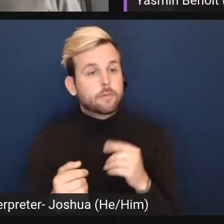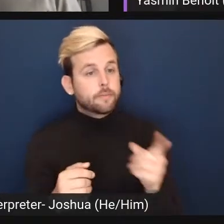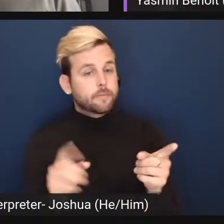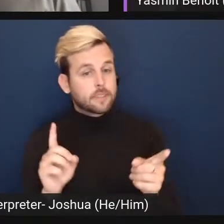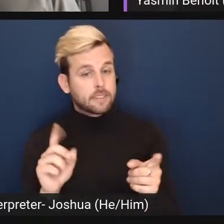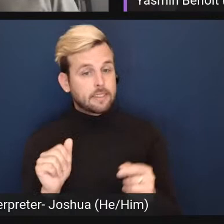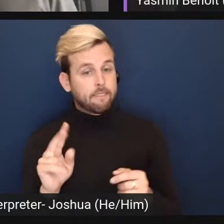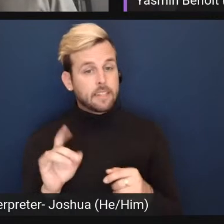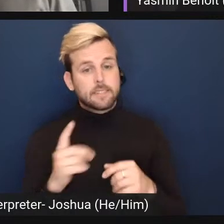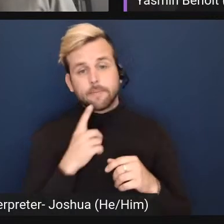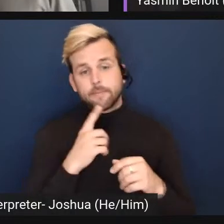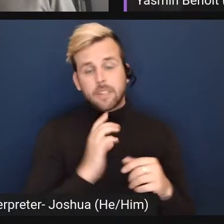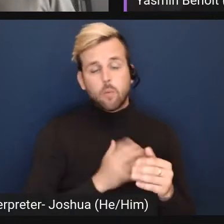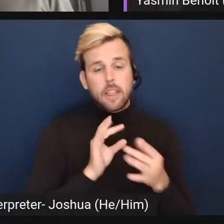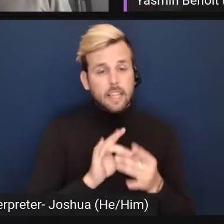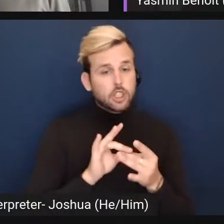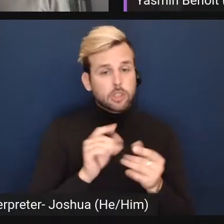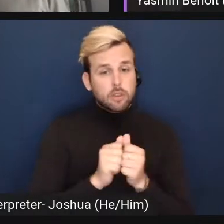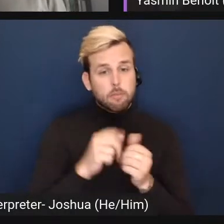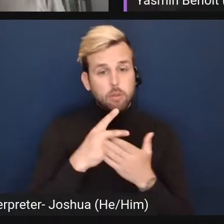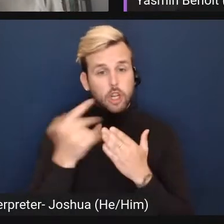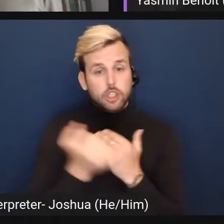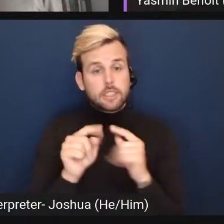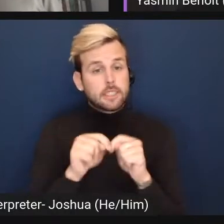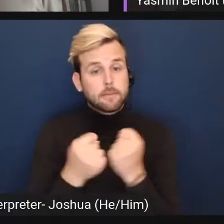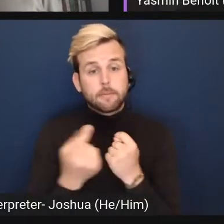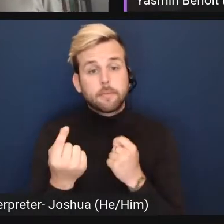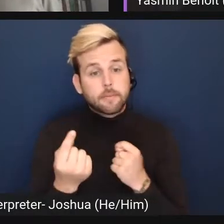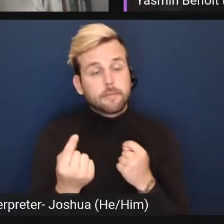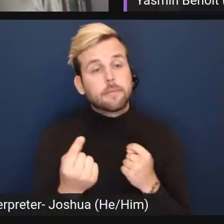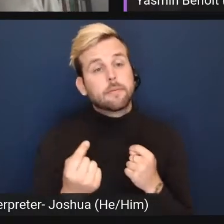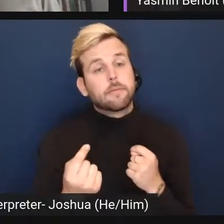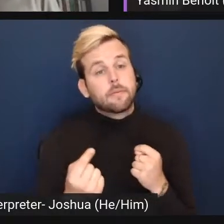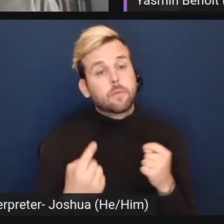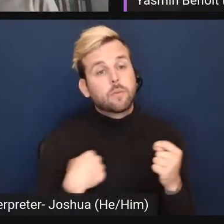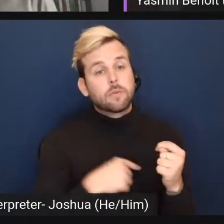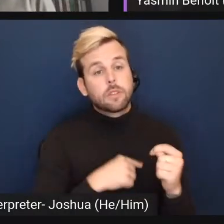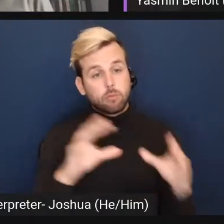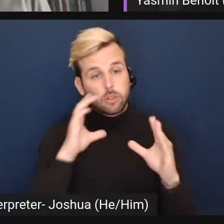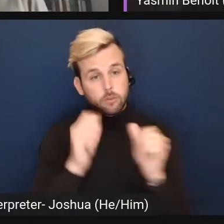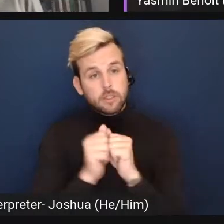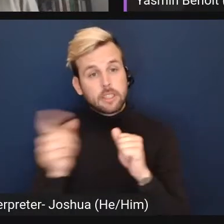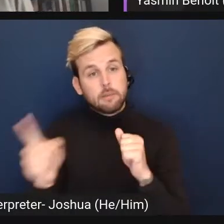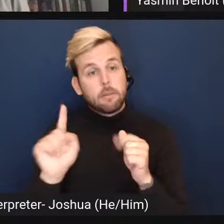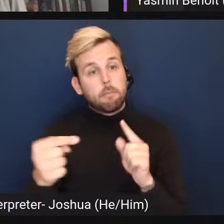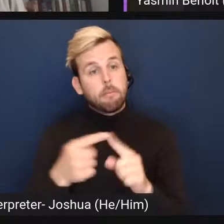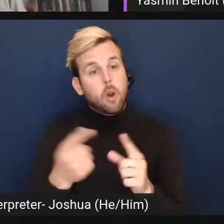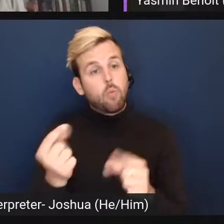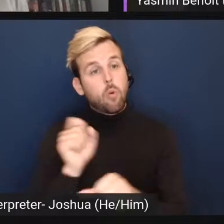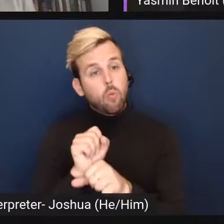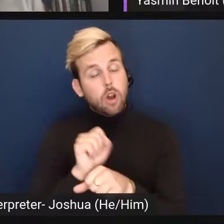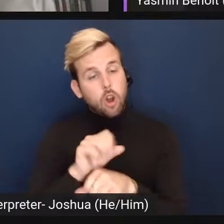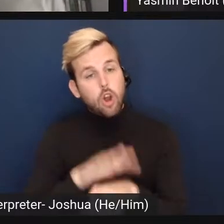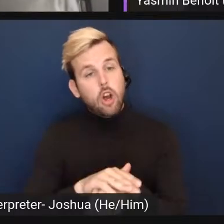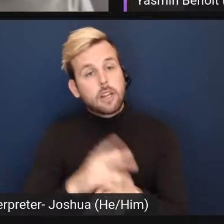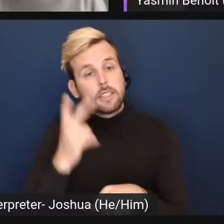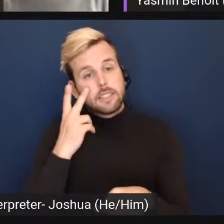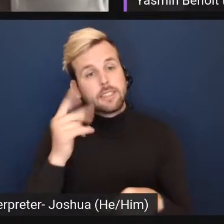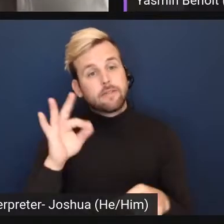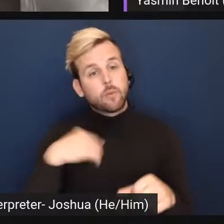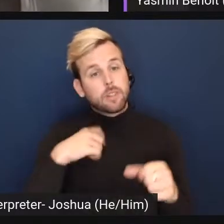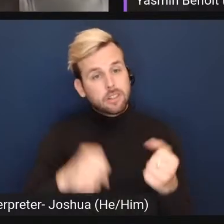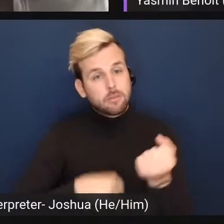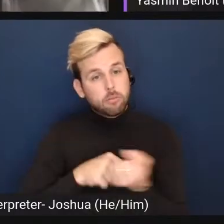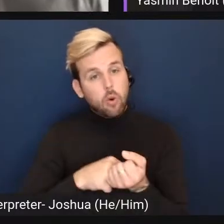our, our relationship is that we, uh, communicate with them about what they're working on and see if we can support